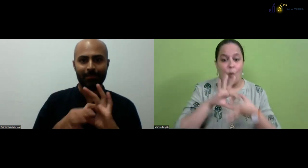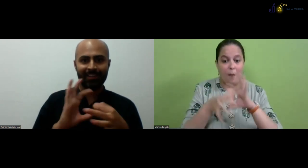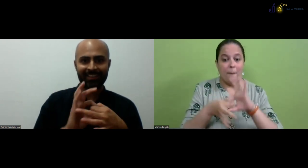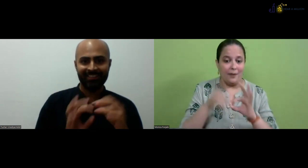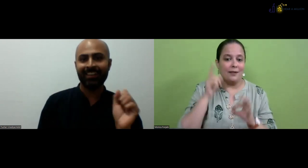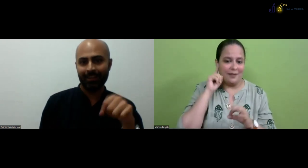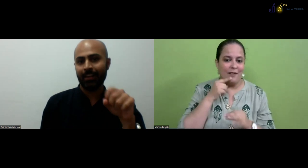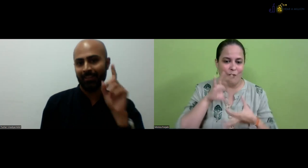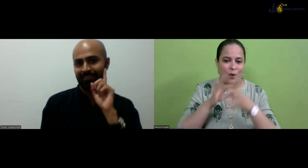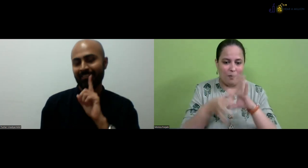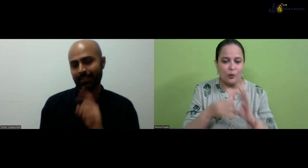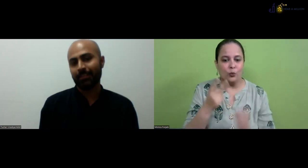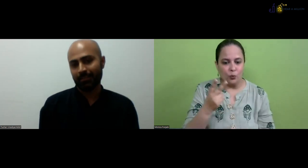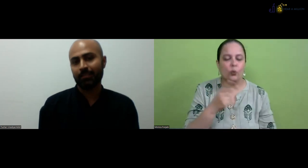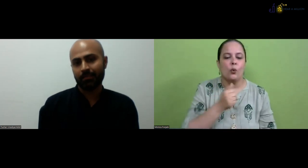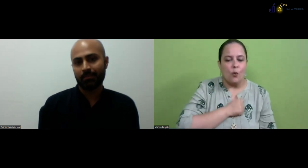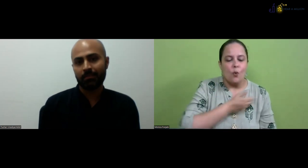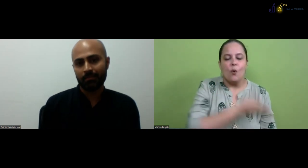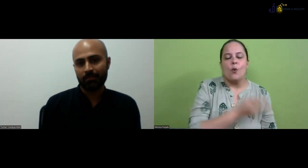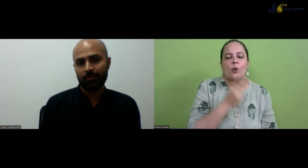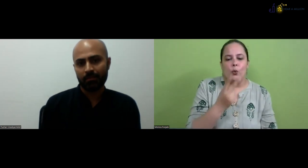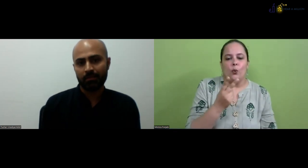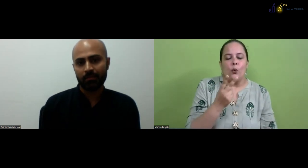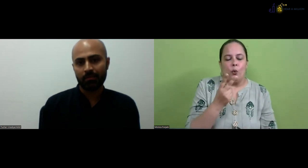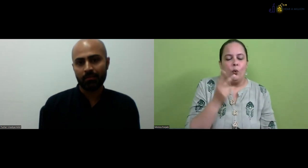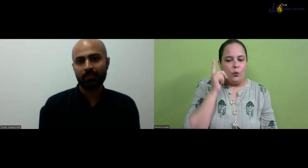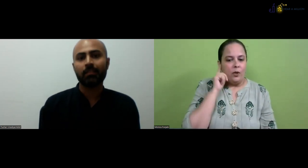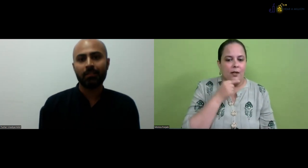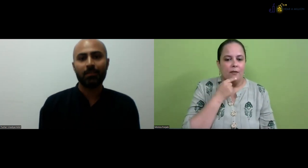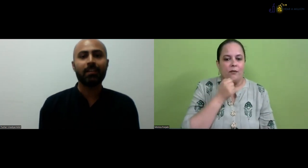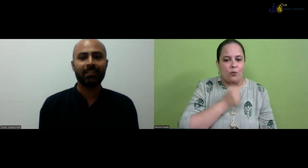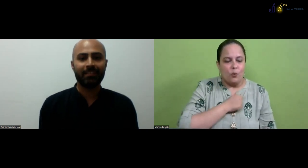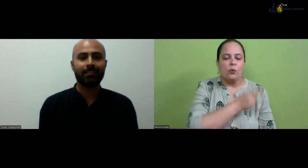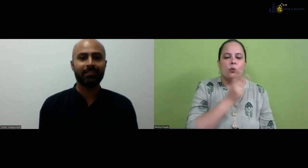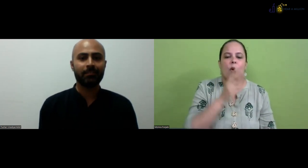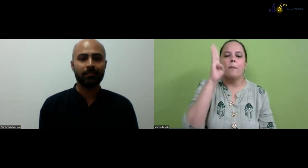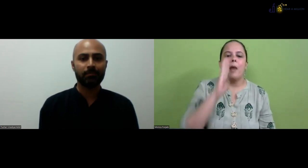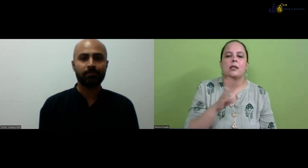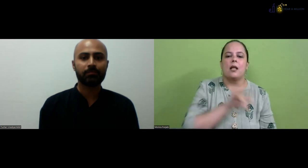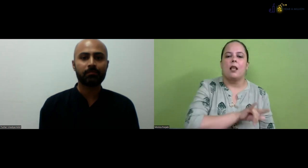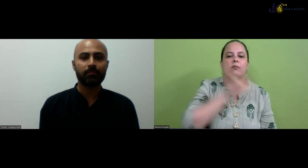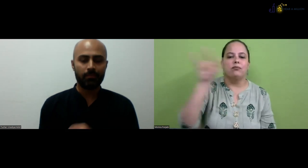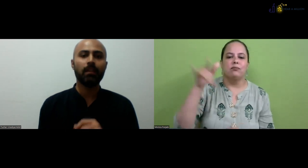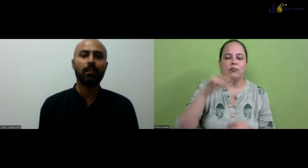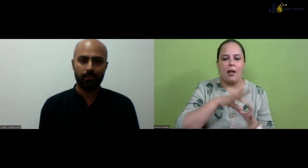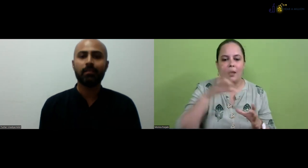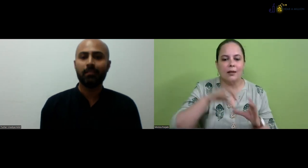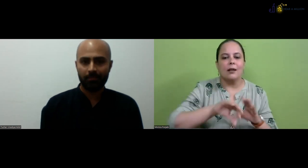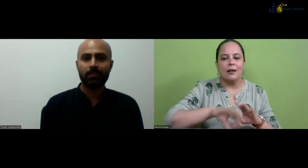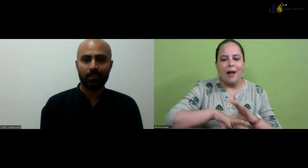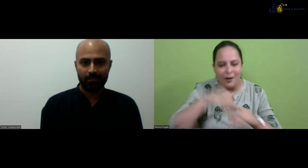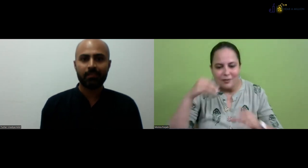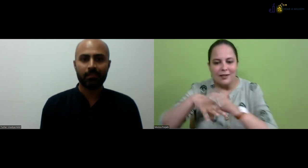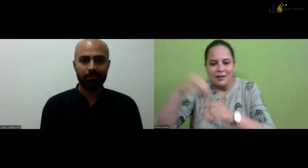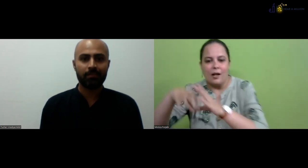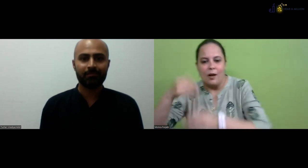are two students in, uh, Deaf Olympics. Deaf Olympics. Yeah. So there were two students who